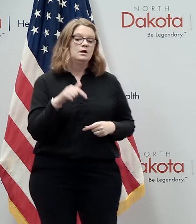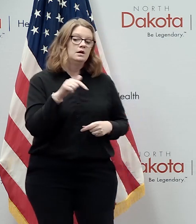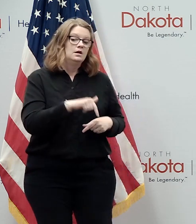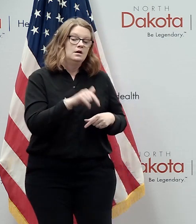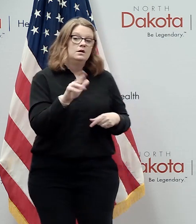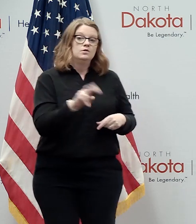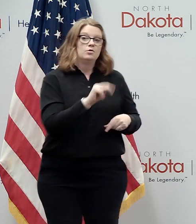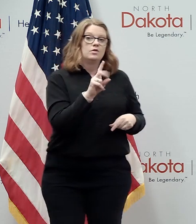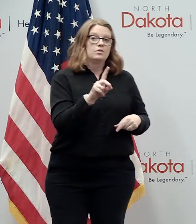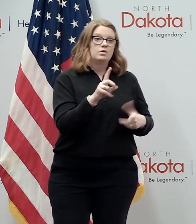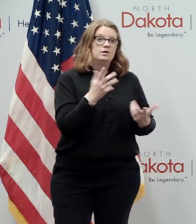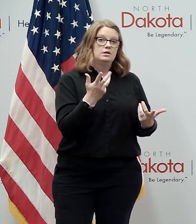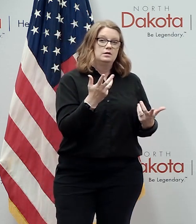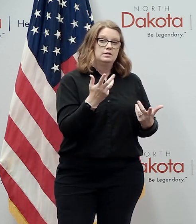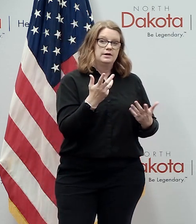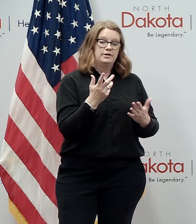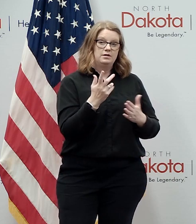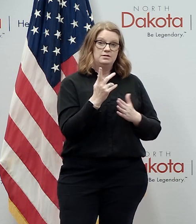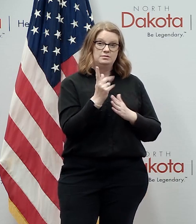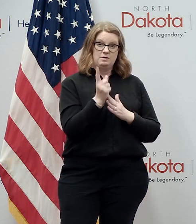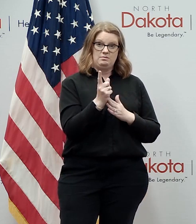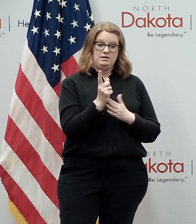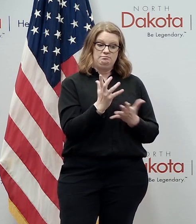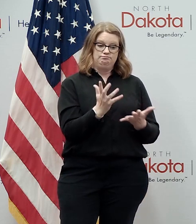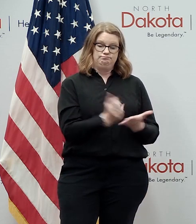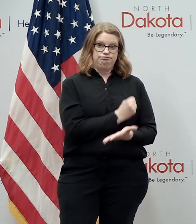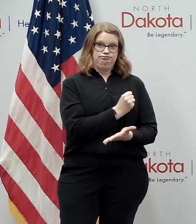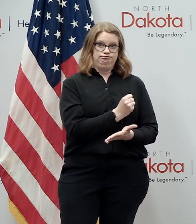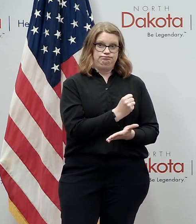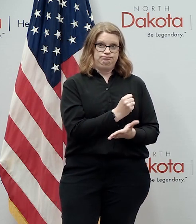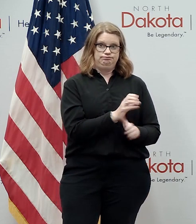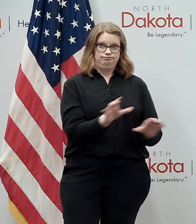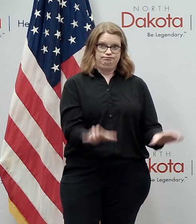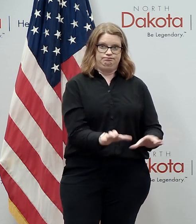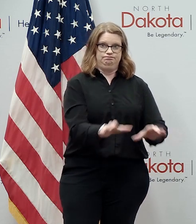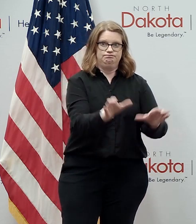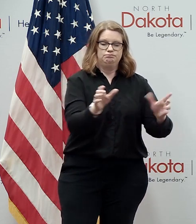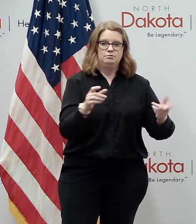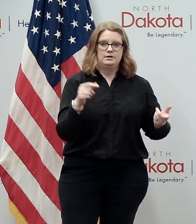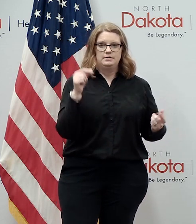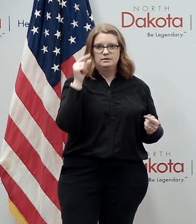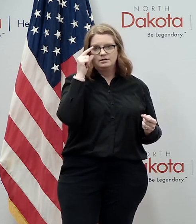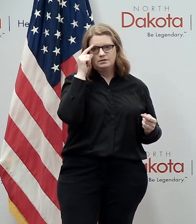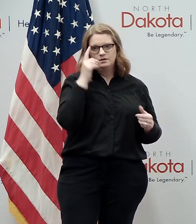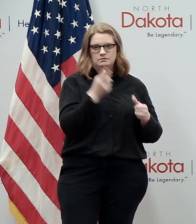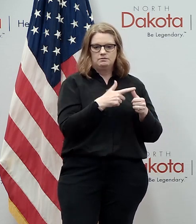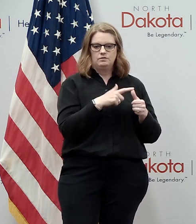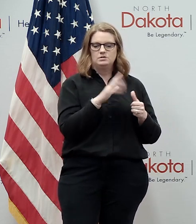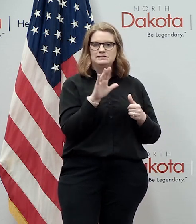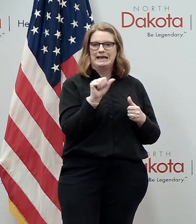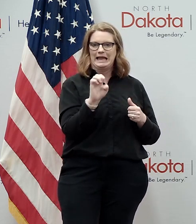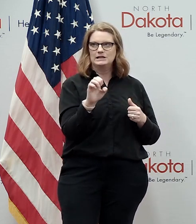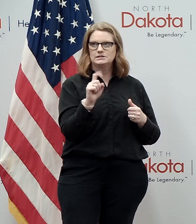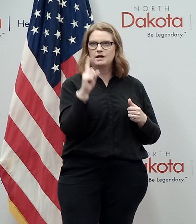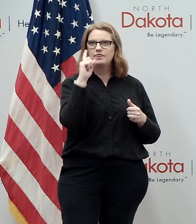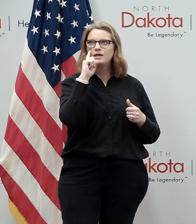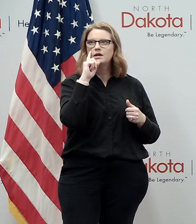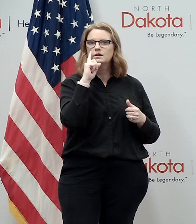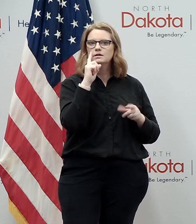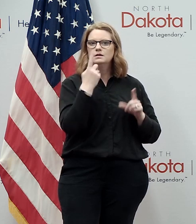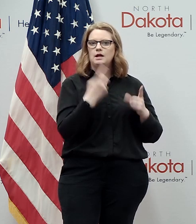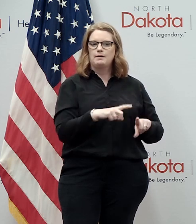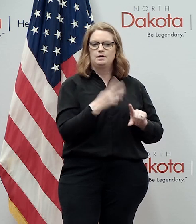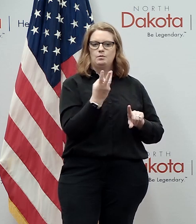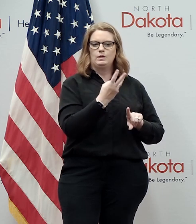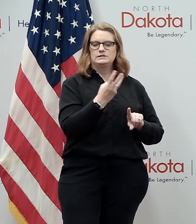you know some of the early action we took i mean we we it was uh first case i believe came on a